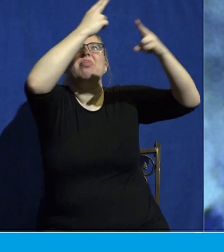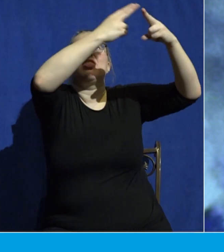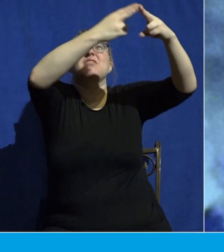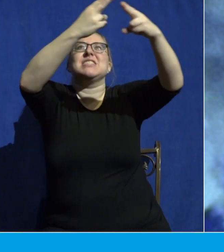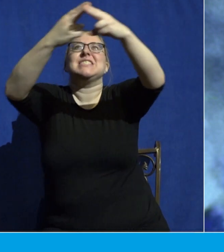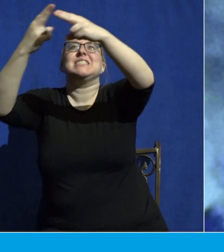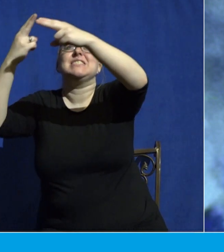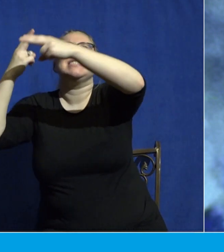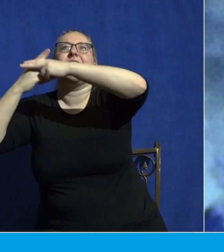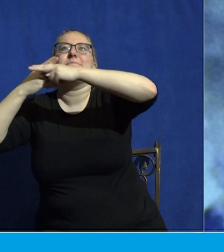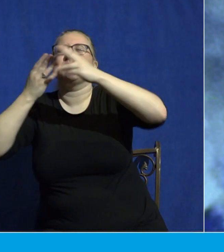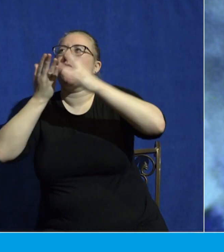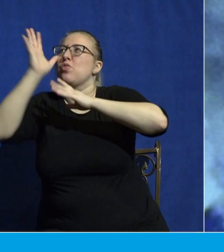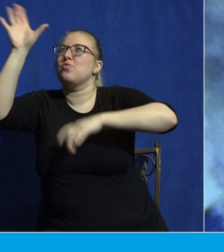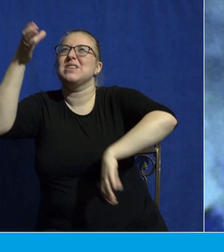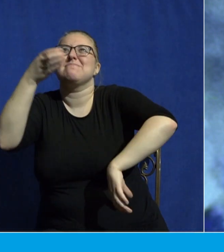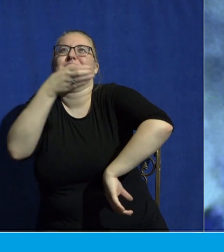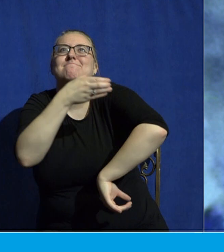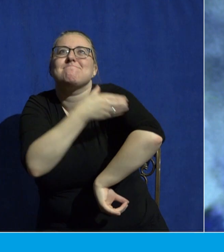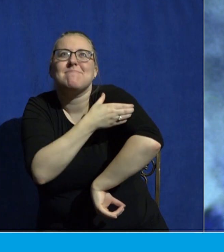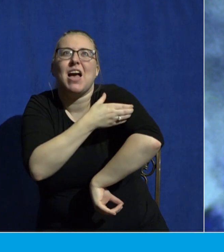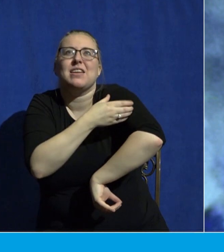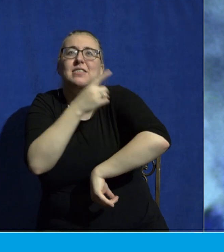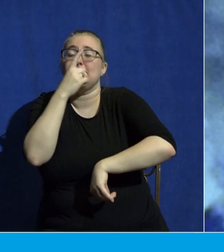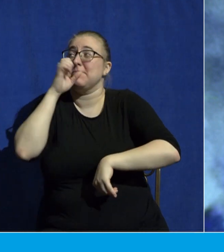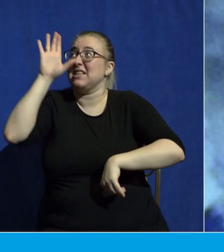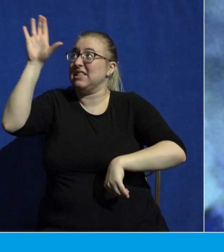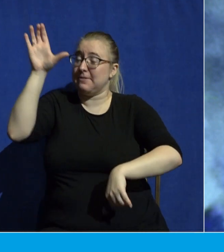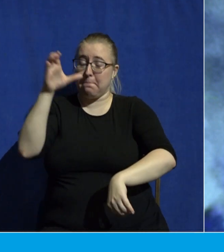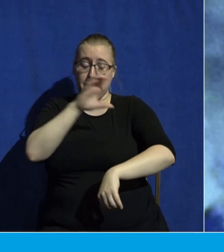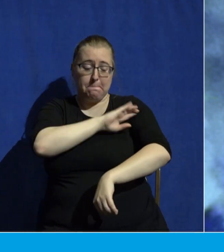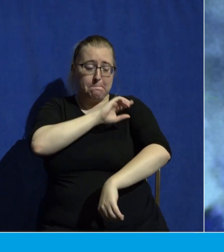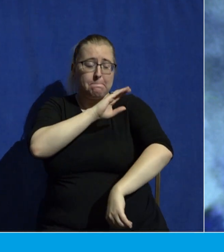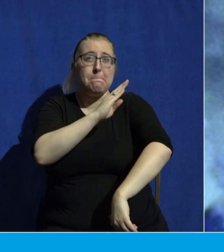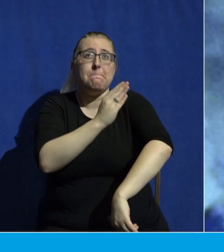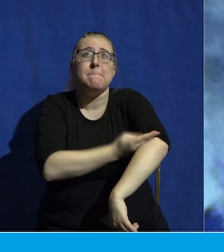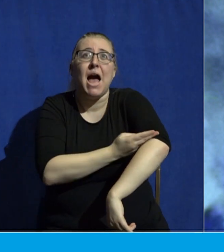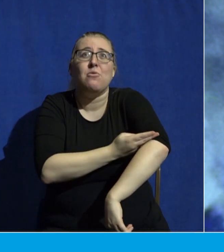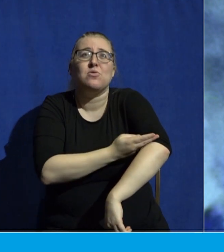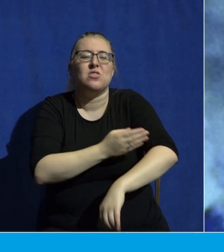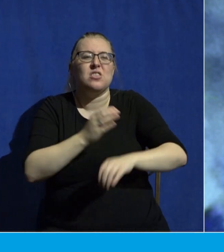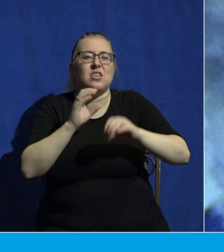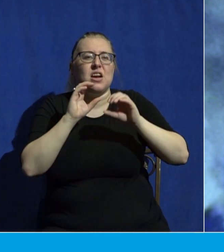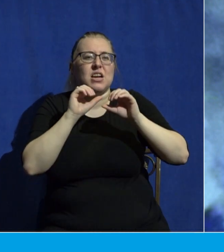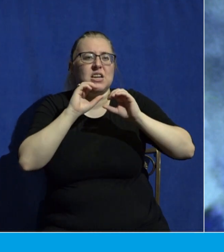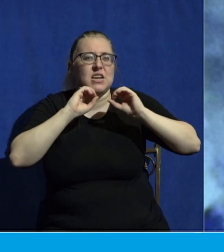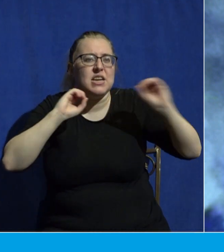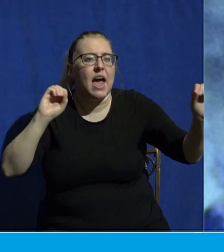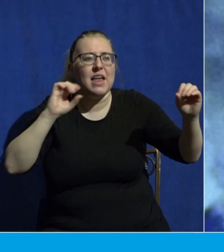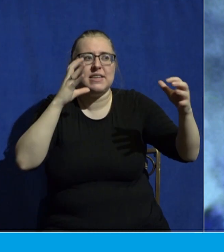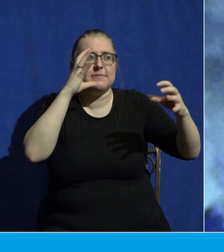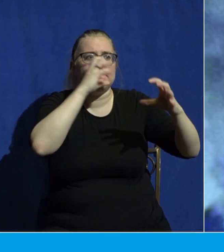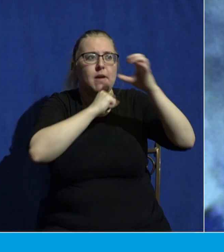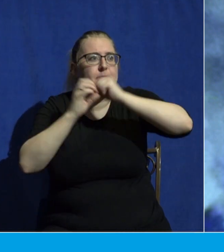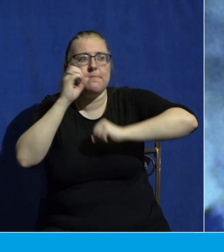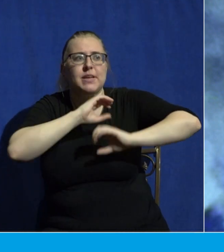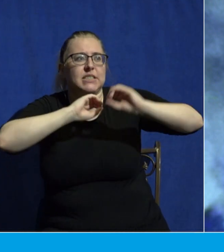of his might. And because his strong power, not one of them is missing. Why do you